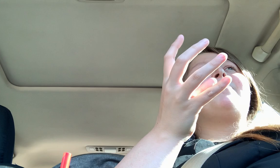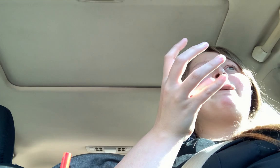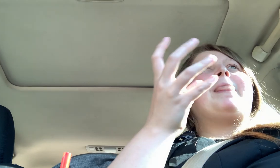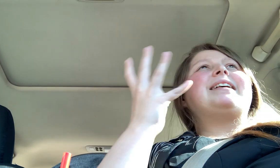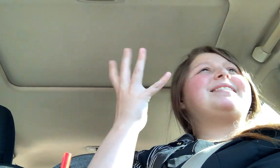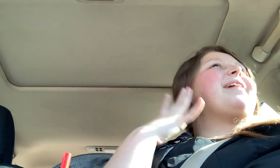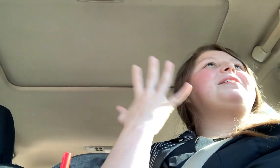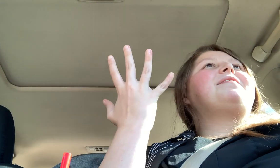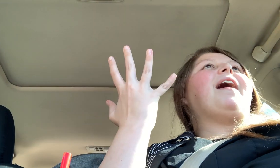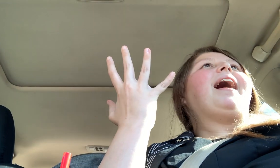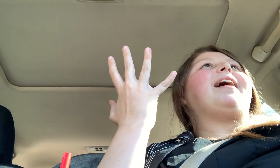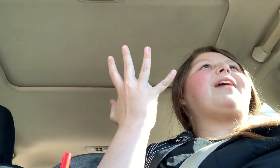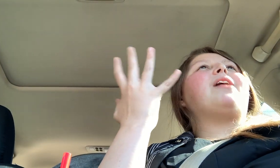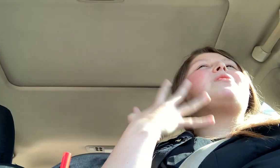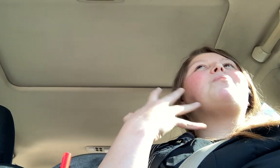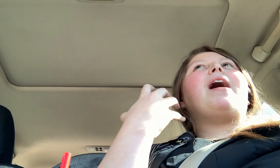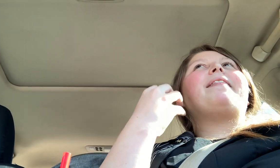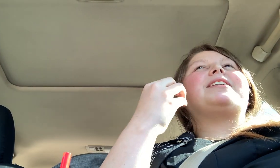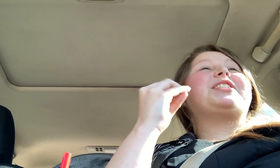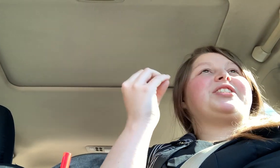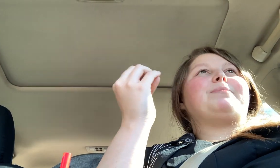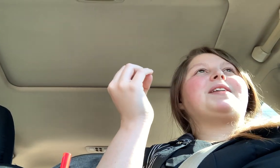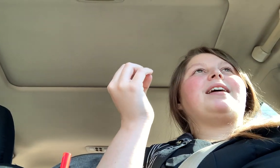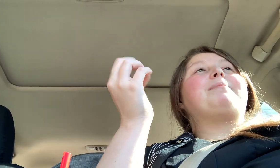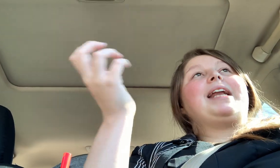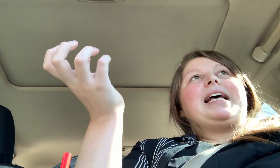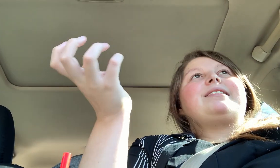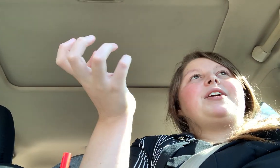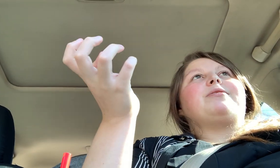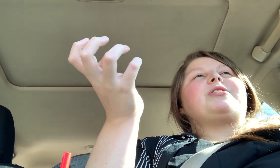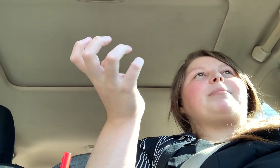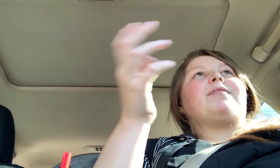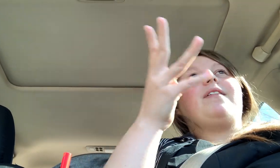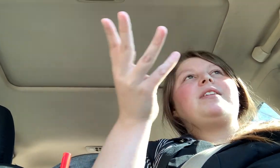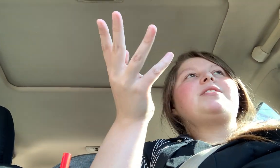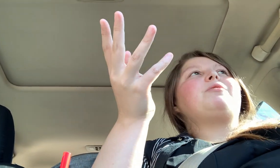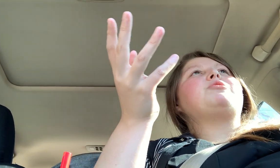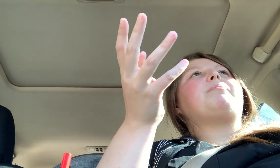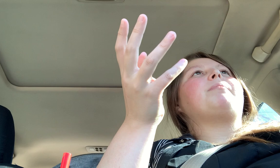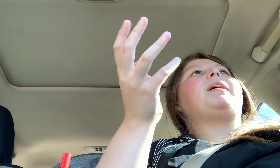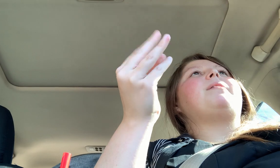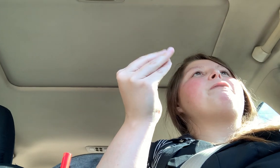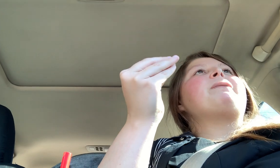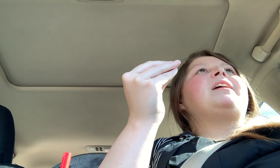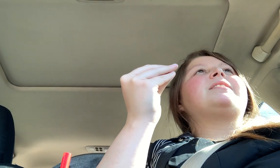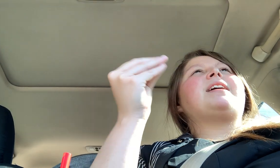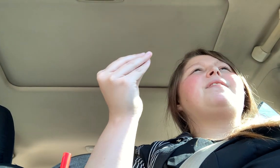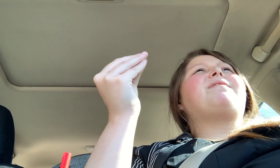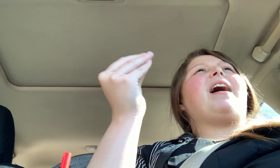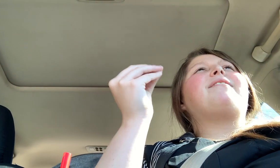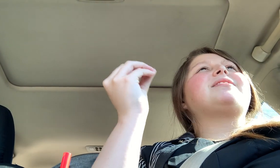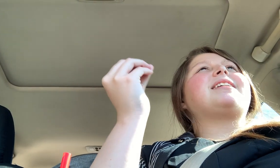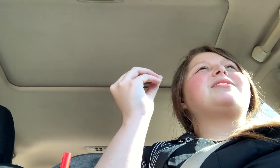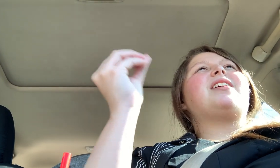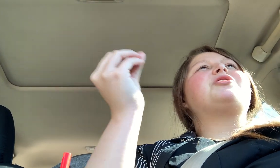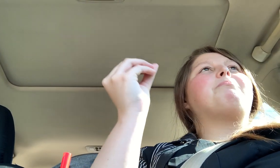75, I don't know why that just seems like, I mean, it is a huge number. 50 is a huge number, but 75 feels like such a